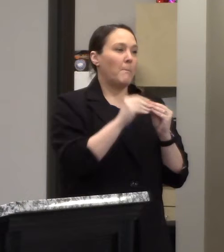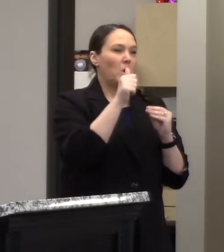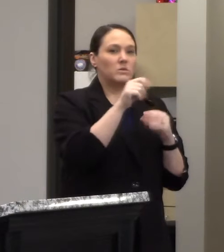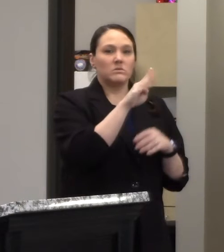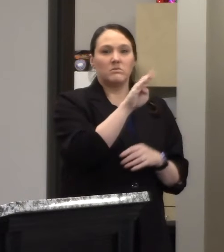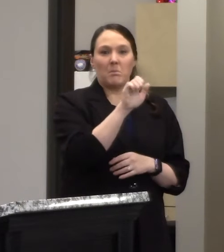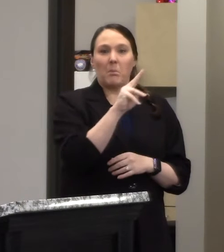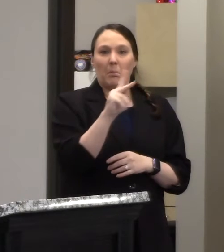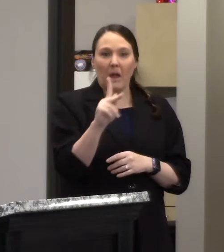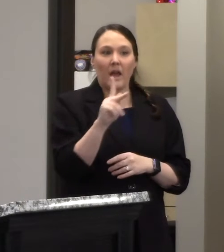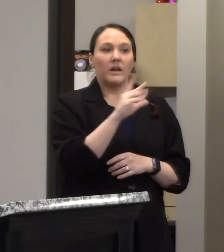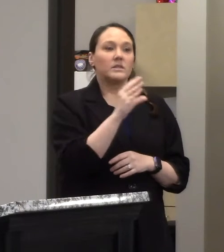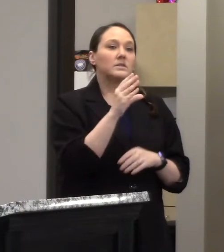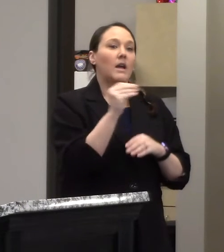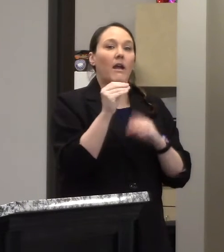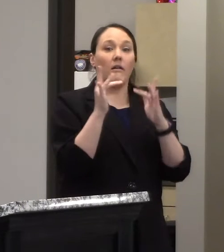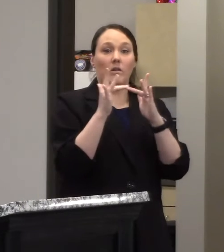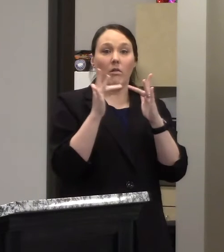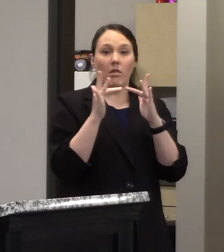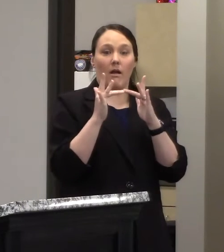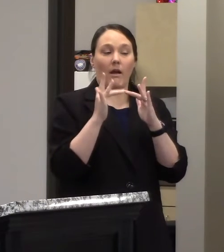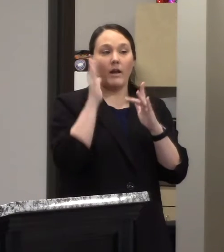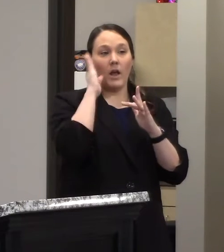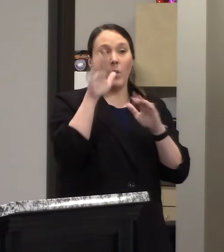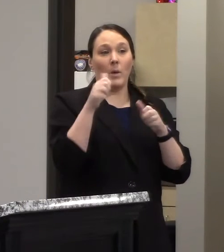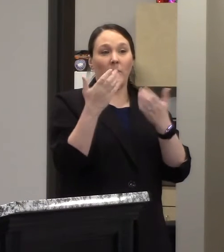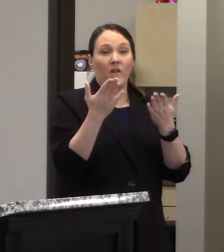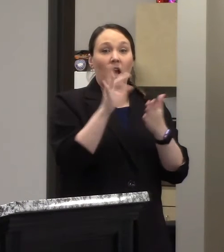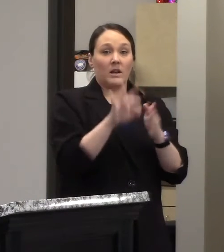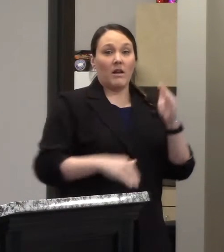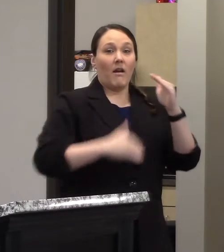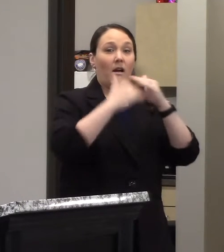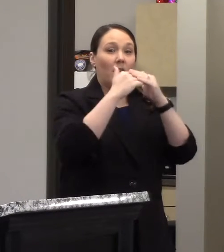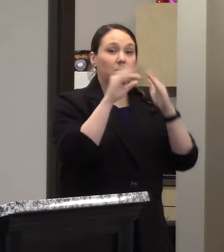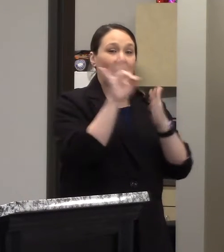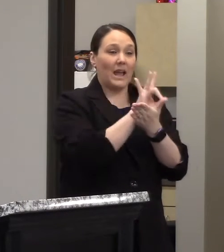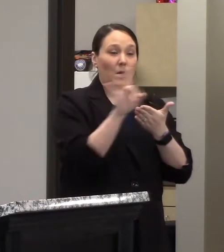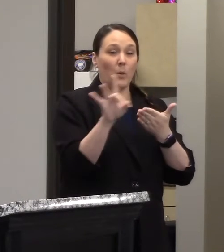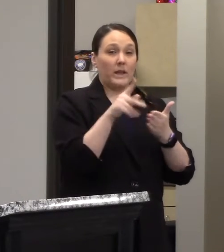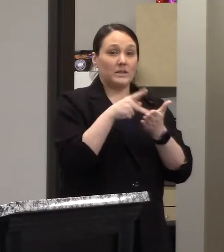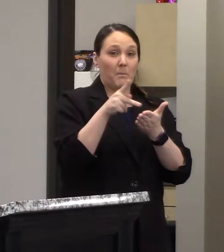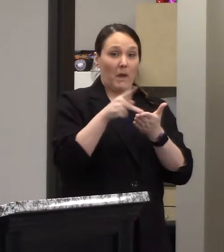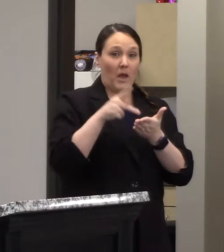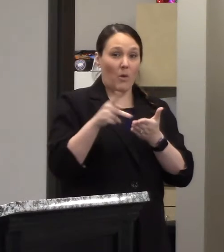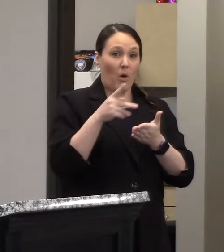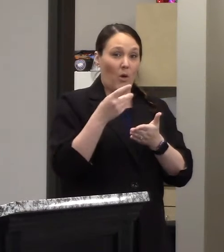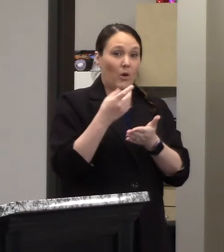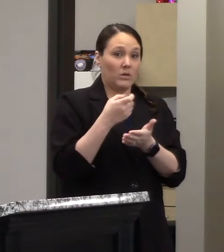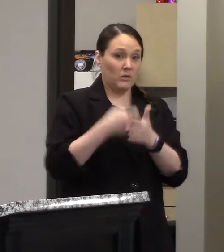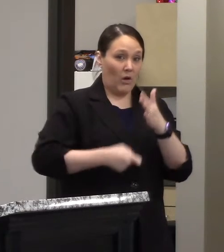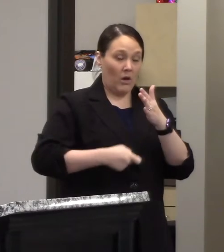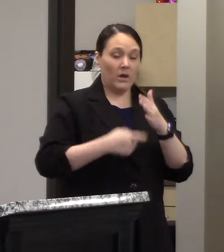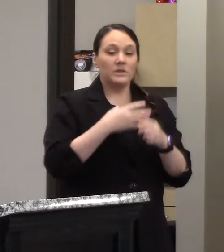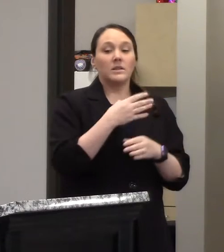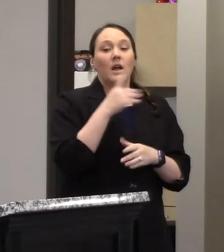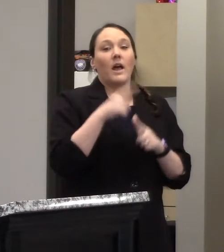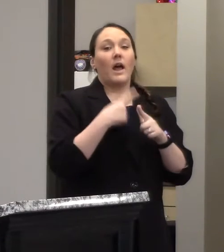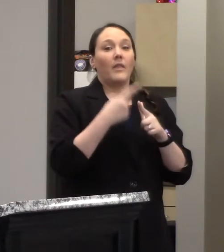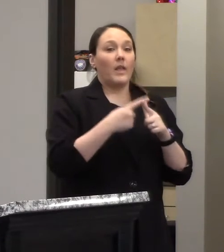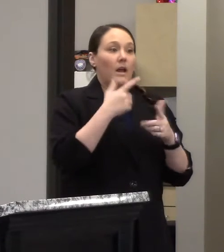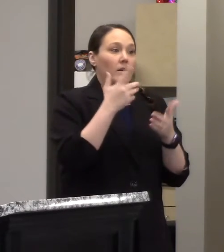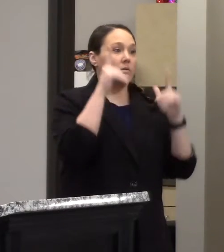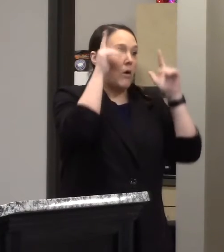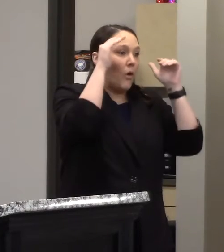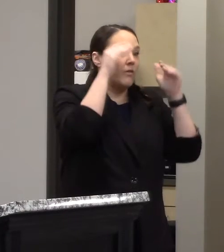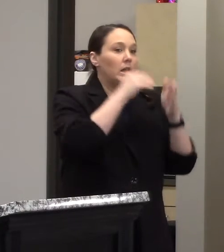and online this will provide up to eight weeks of payroll expenses which can then be hopefully forgiven